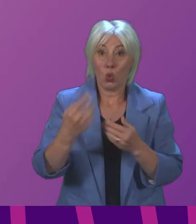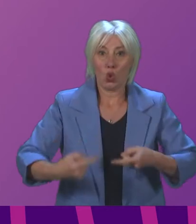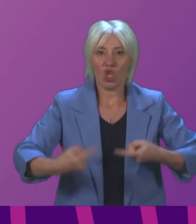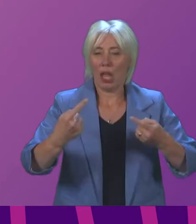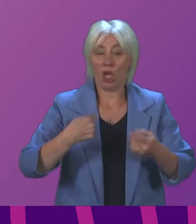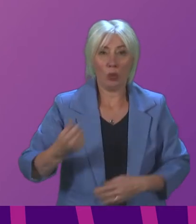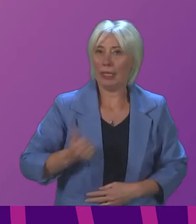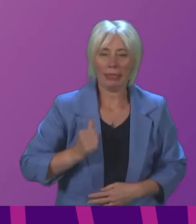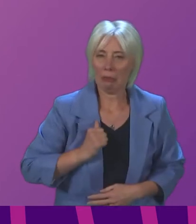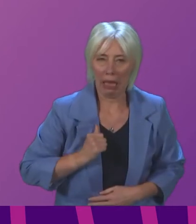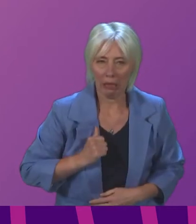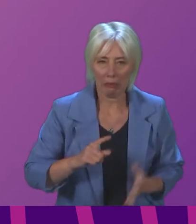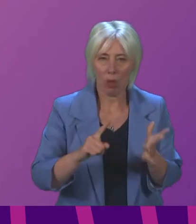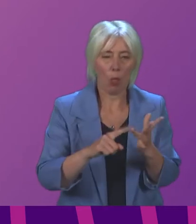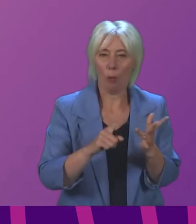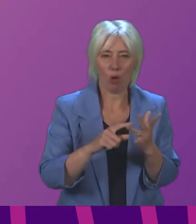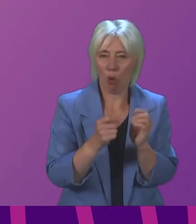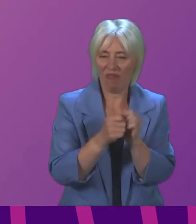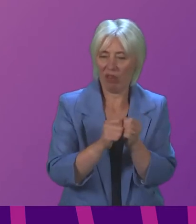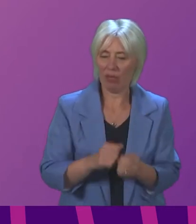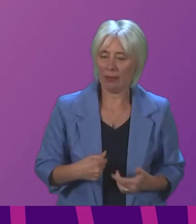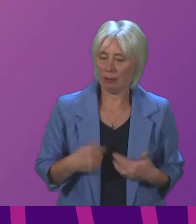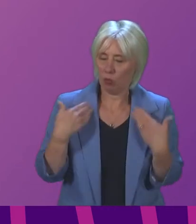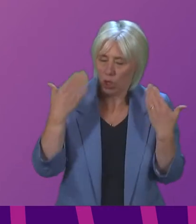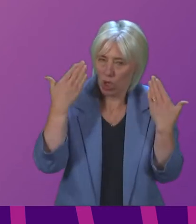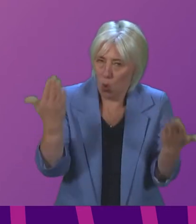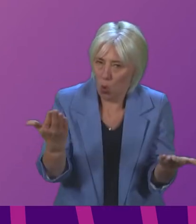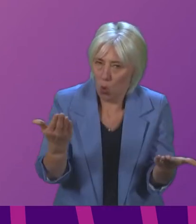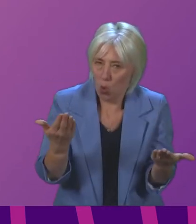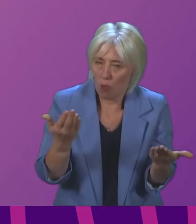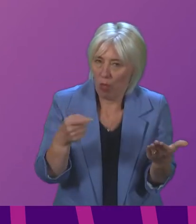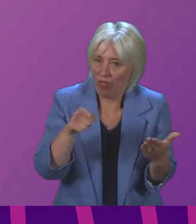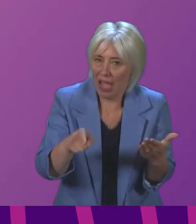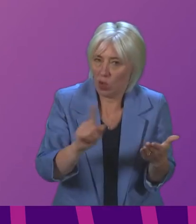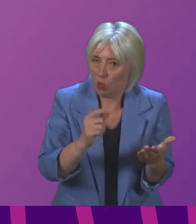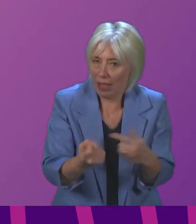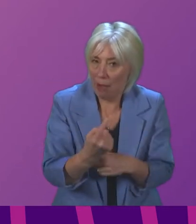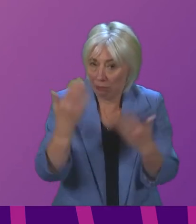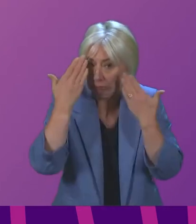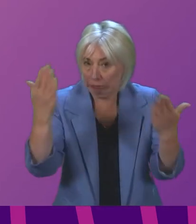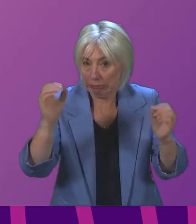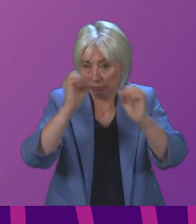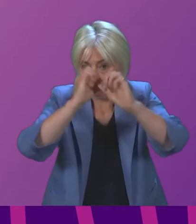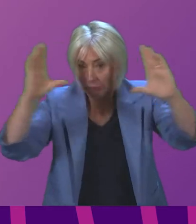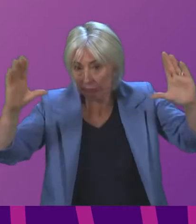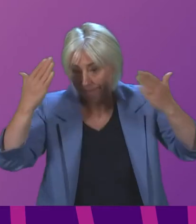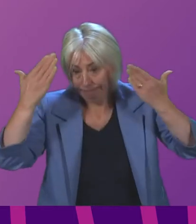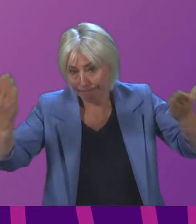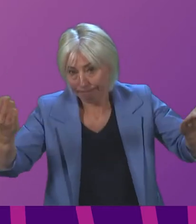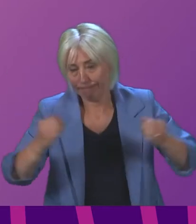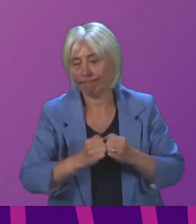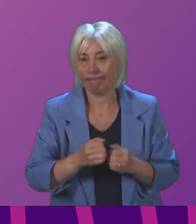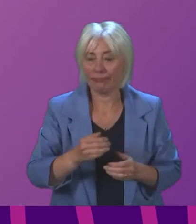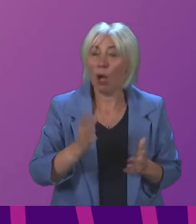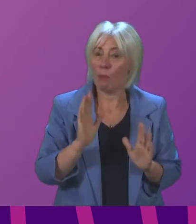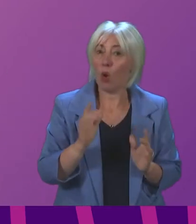is the Omicron variant and we don't know at this stage exactly what that has in store for us we don't know how serious it's going to be but it's right